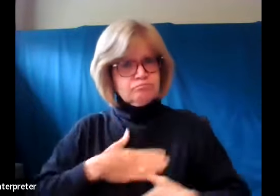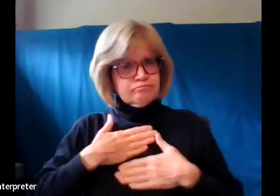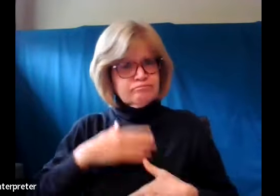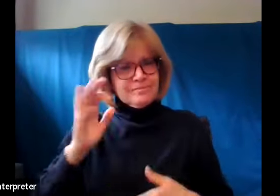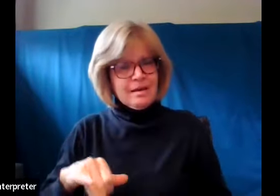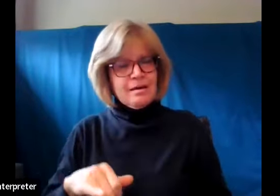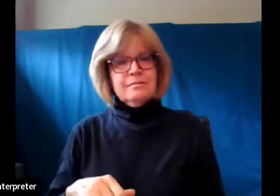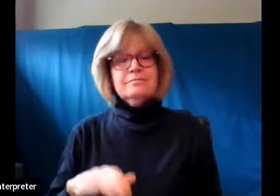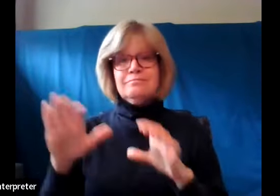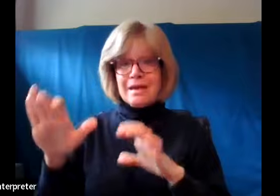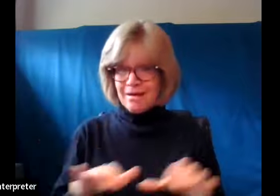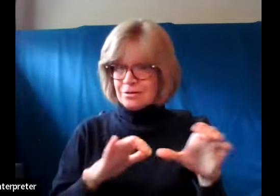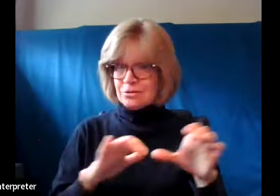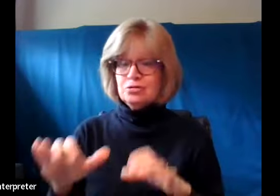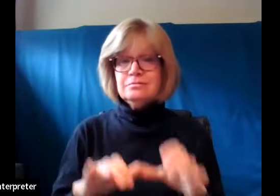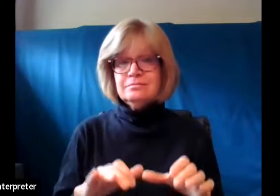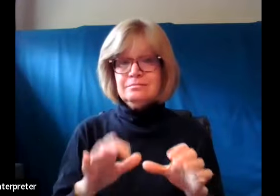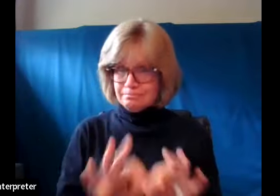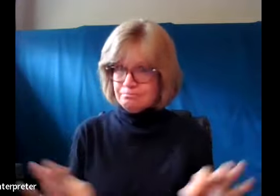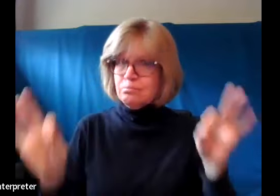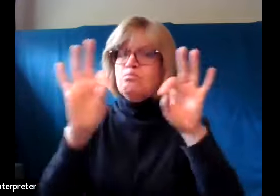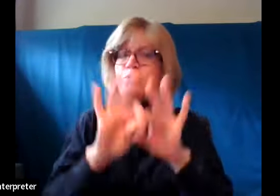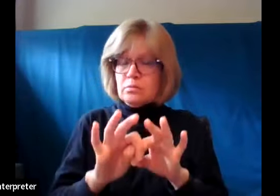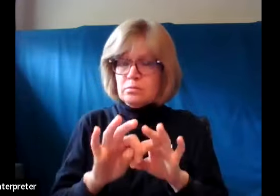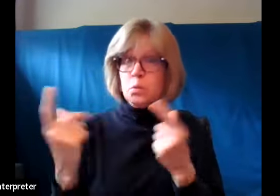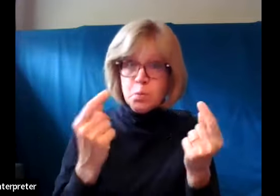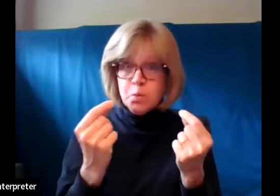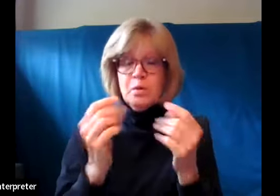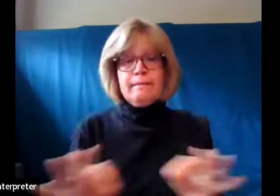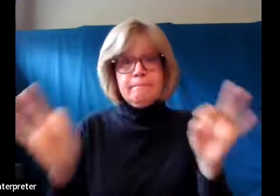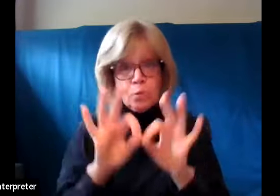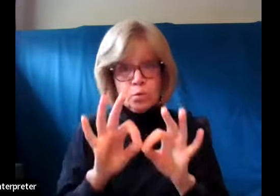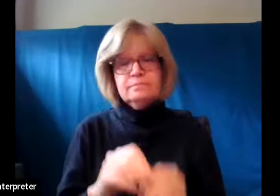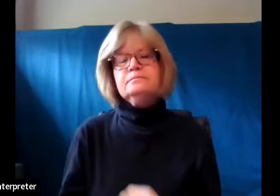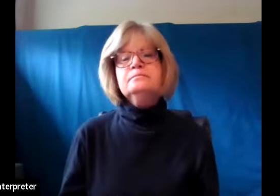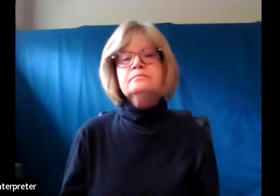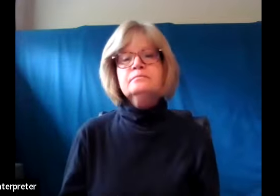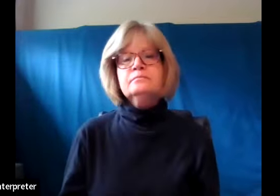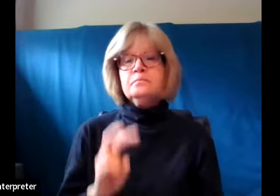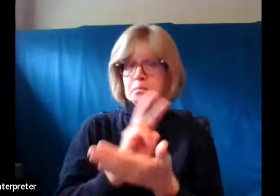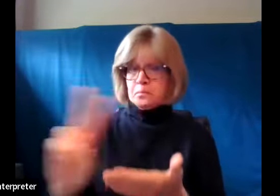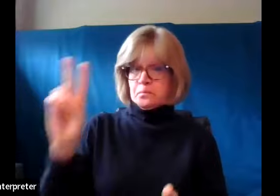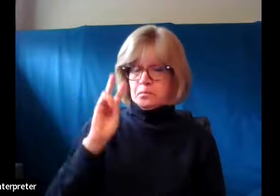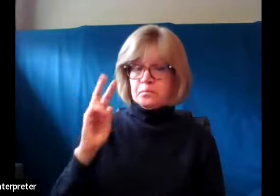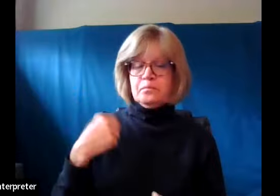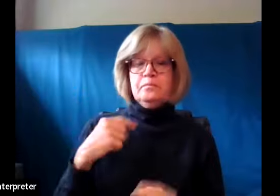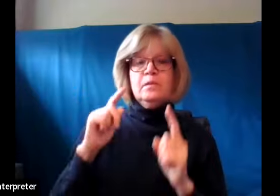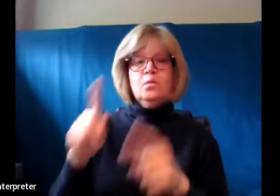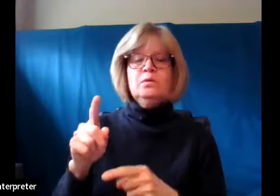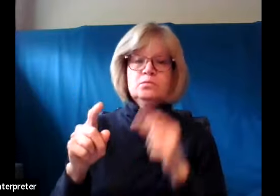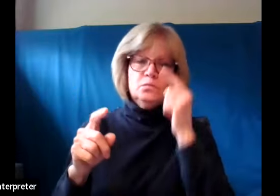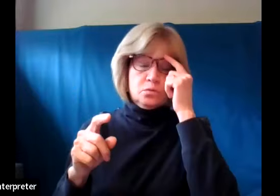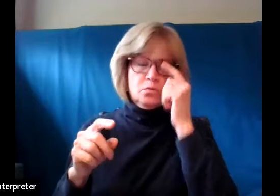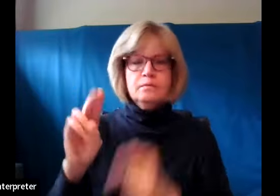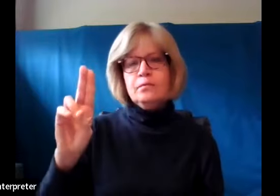Our actions can be important. Two weeks ago, I was at our local urgent care